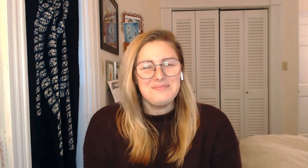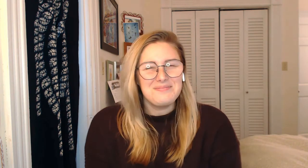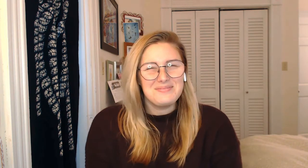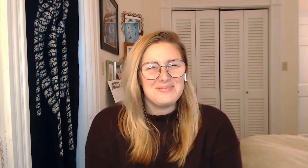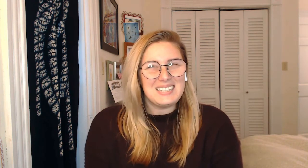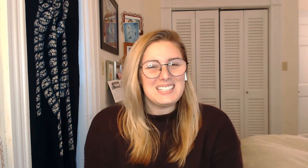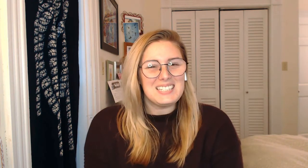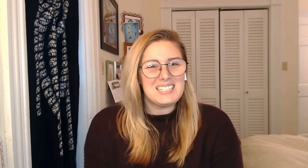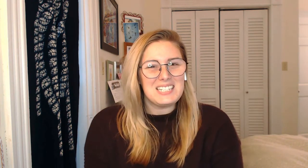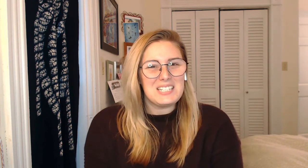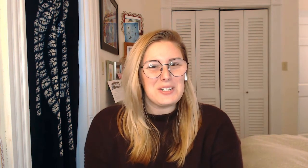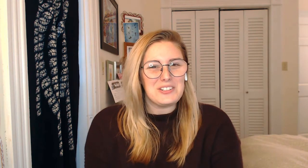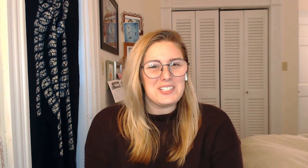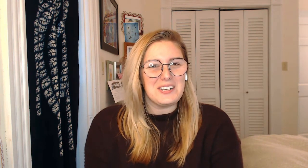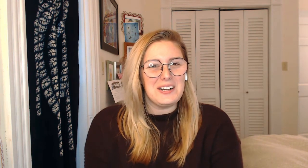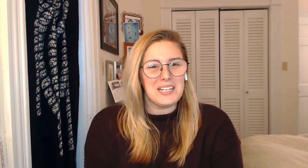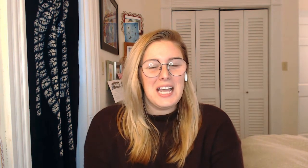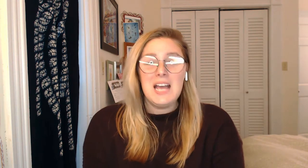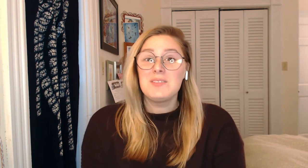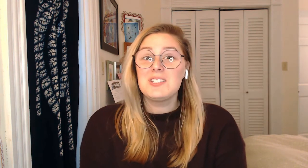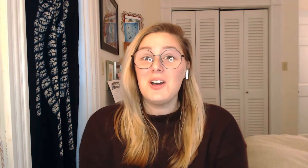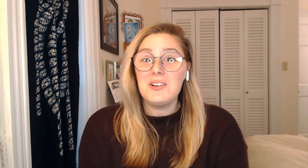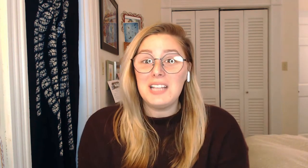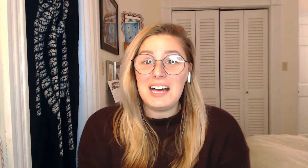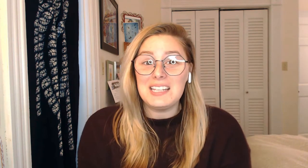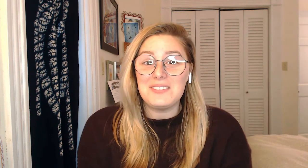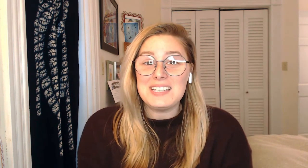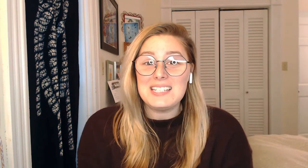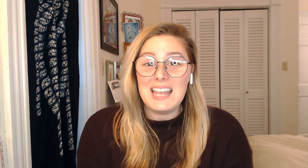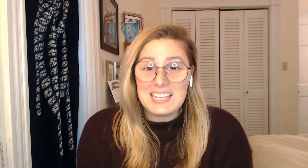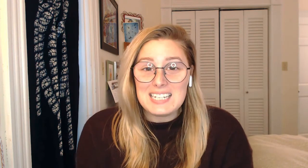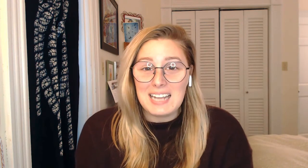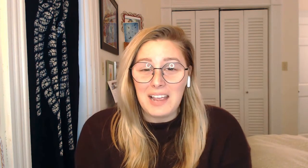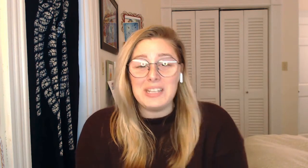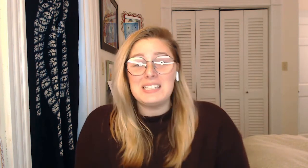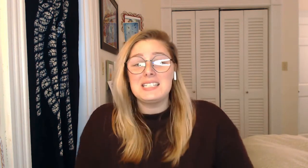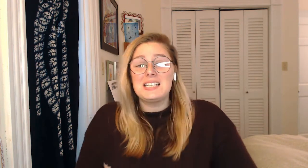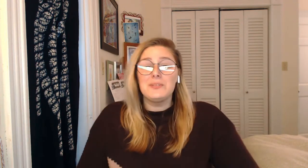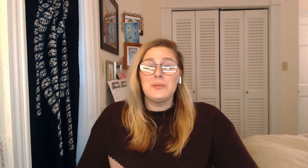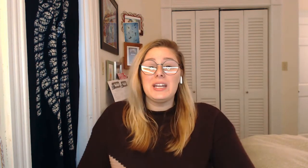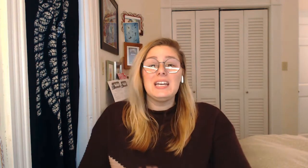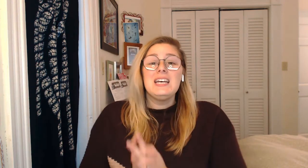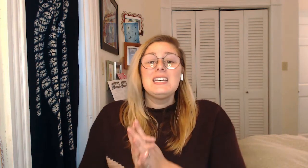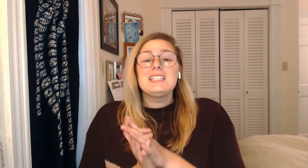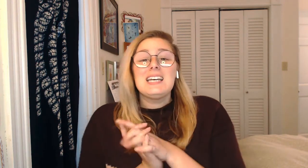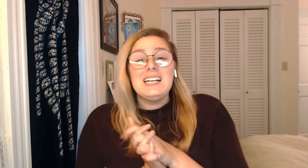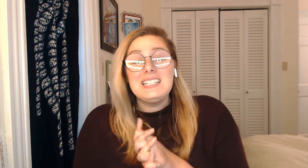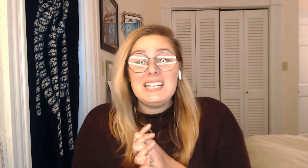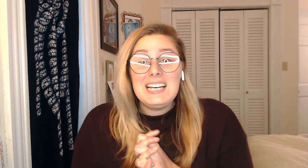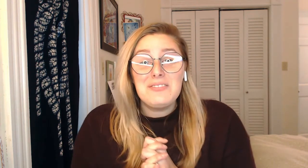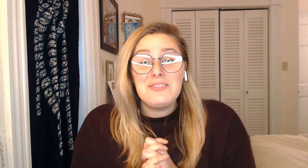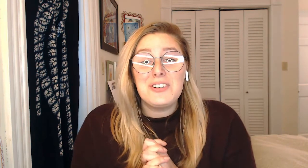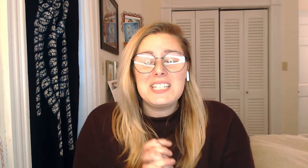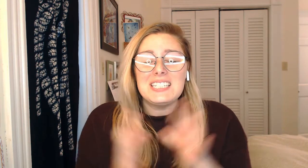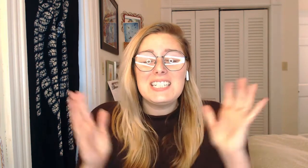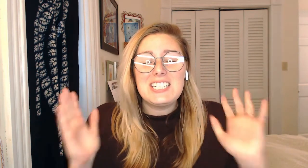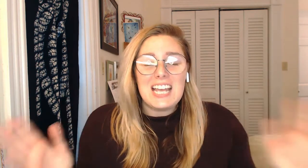That is such a special song. So glad that we sang it today and we get to celebrate Talia for suggesting